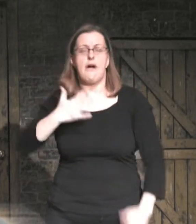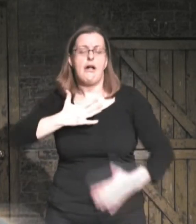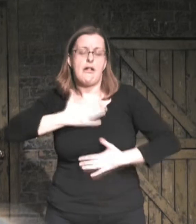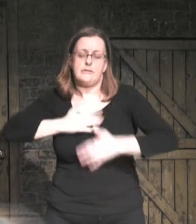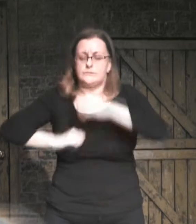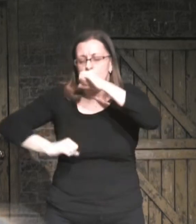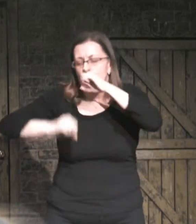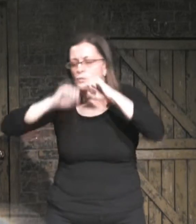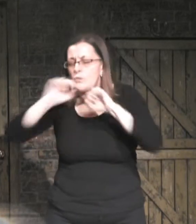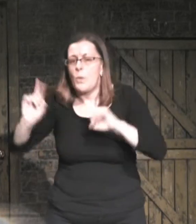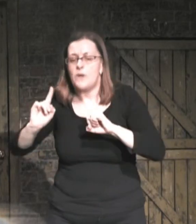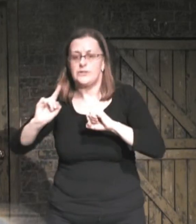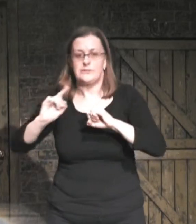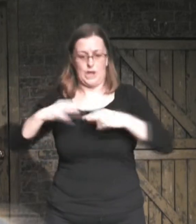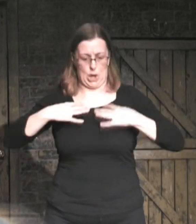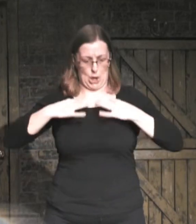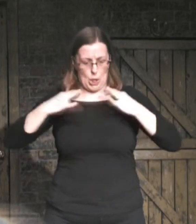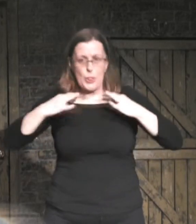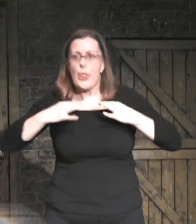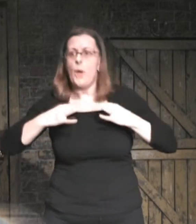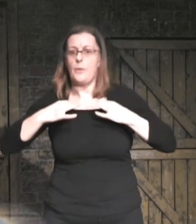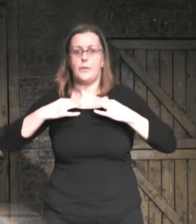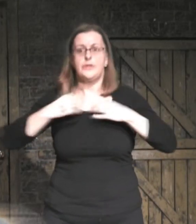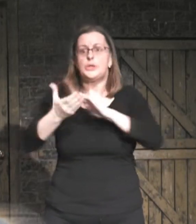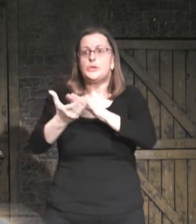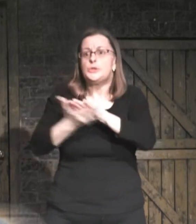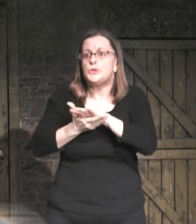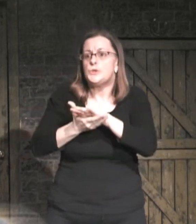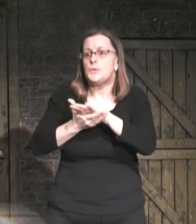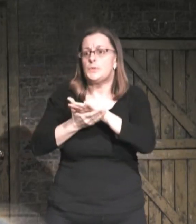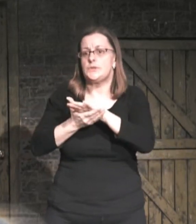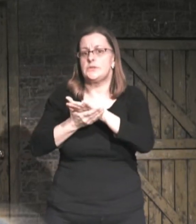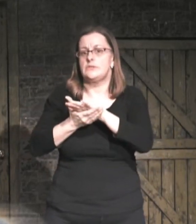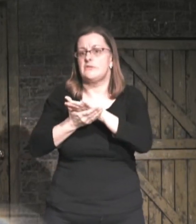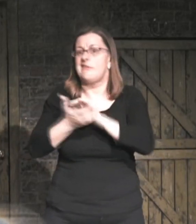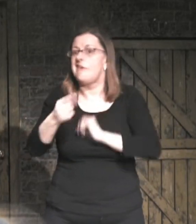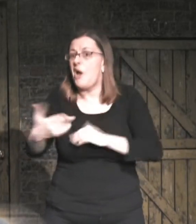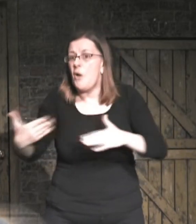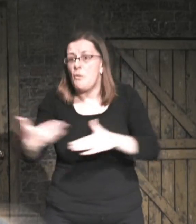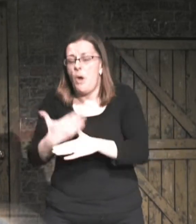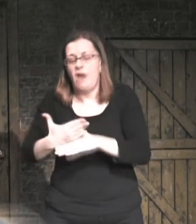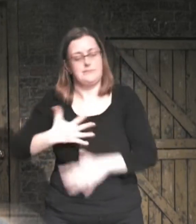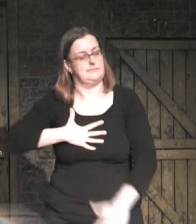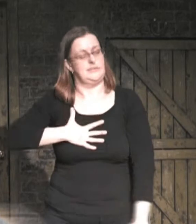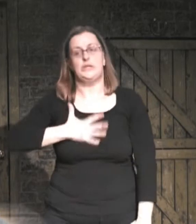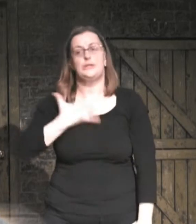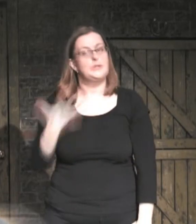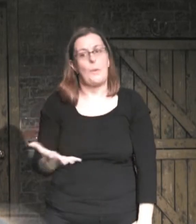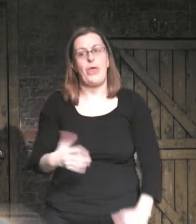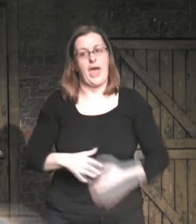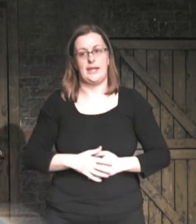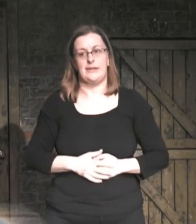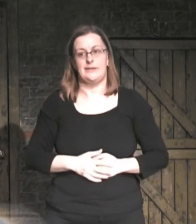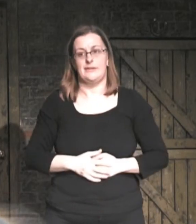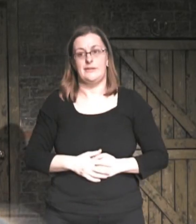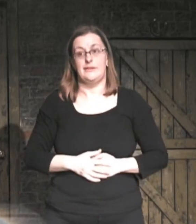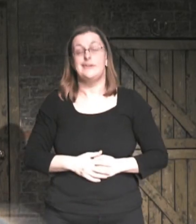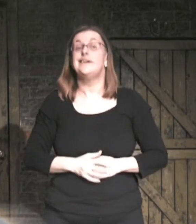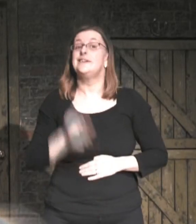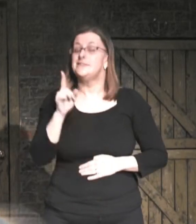shoes, doesn't like getting messy and constantly